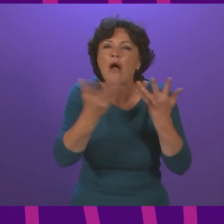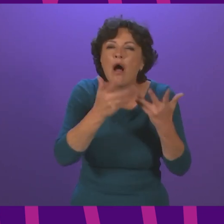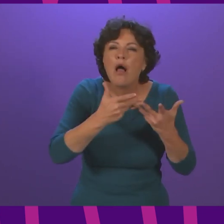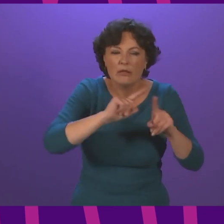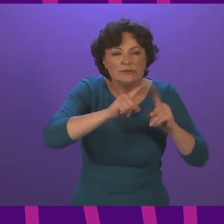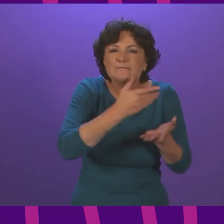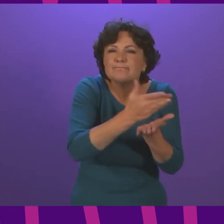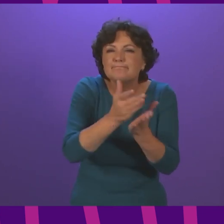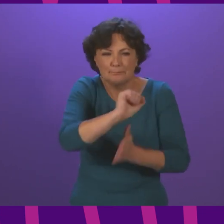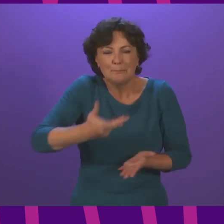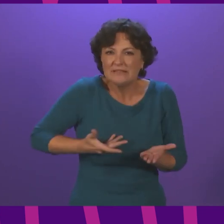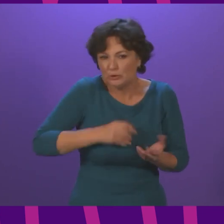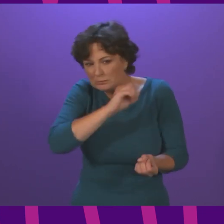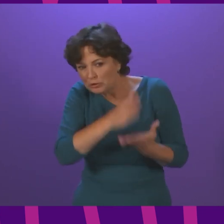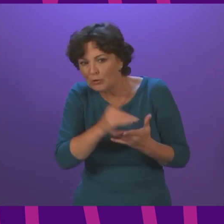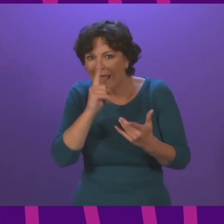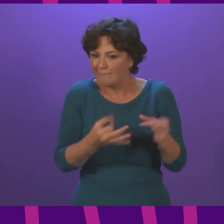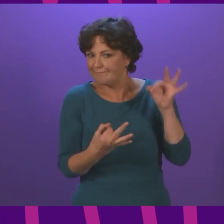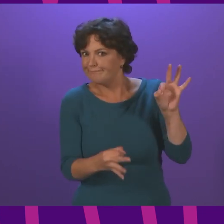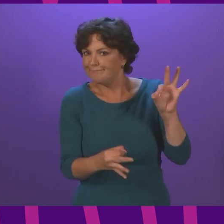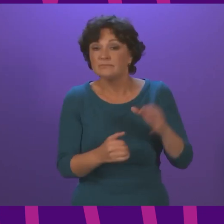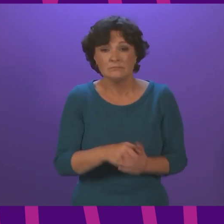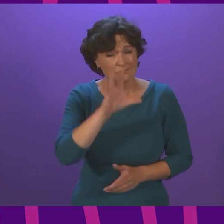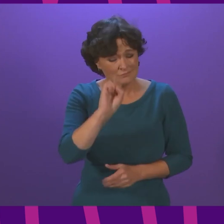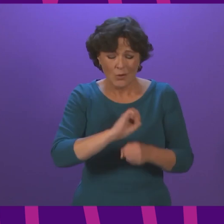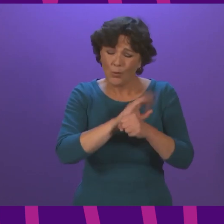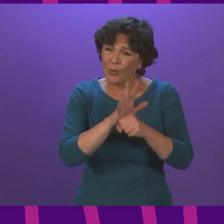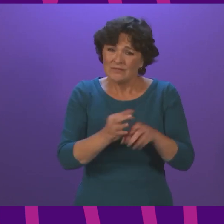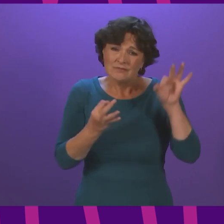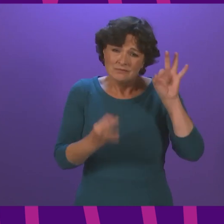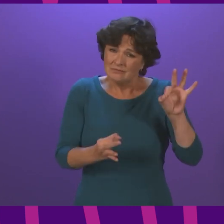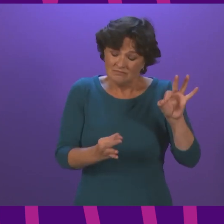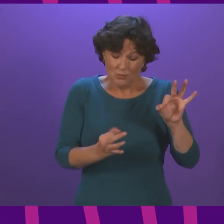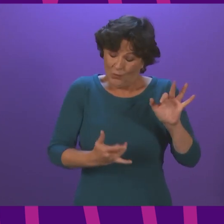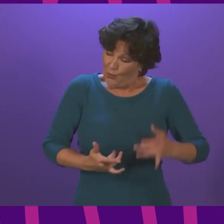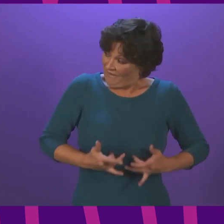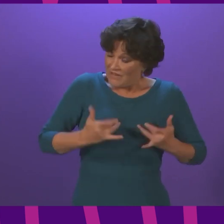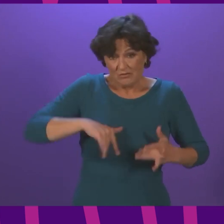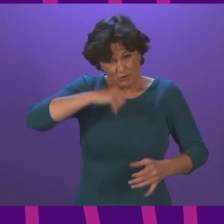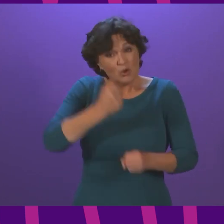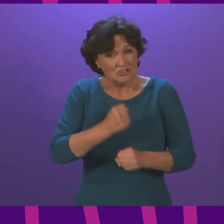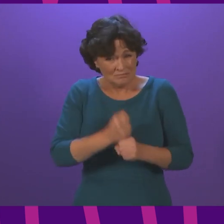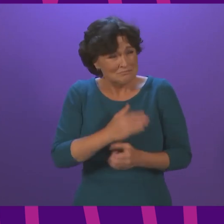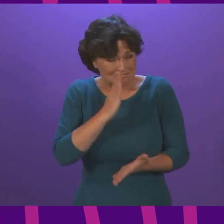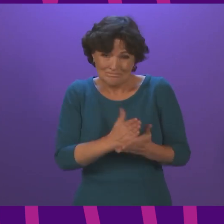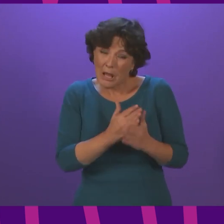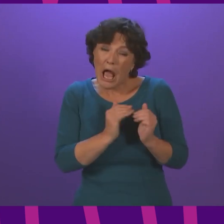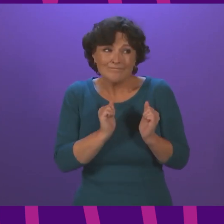sectors required to implement certification. Besideing officer, COVID certification remains, in the Scottish Government's view, a proportionate way of